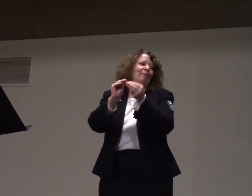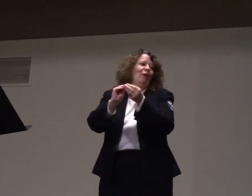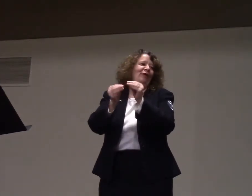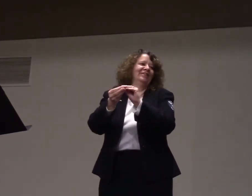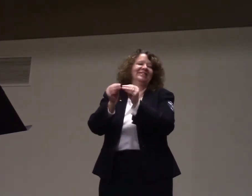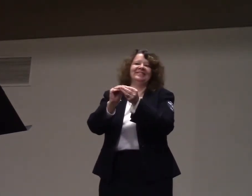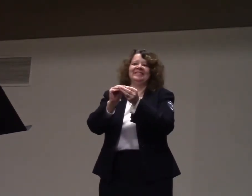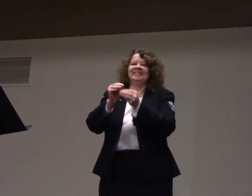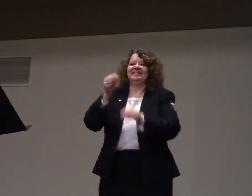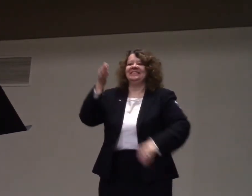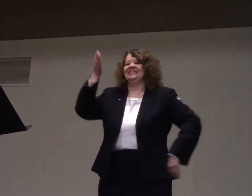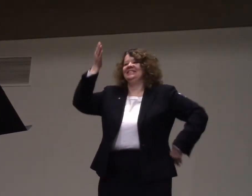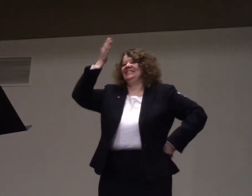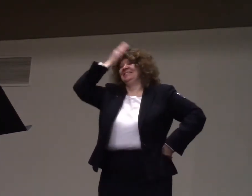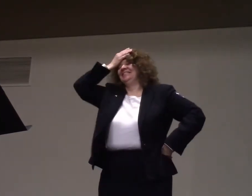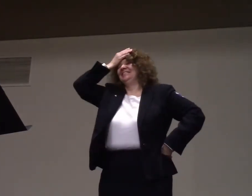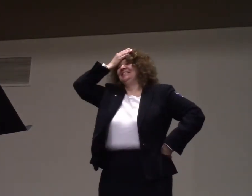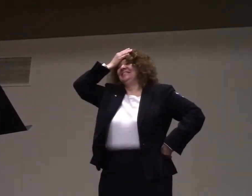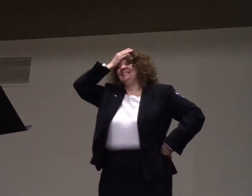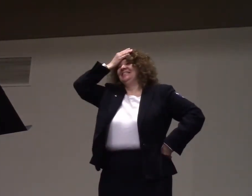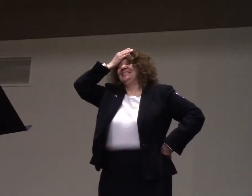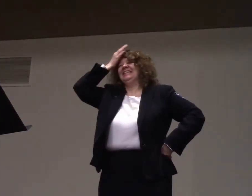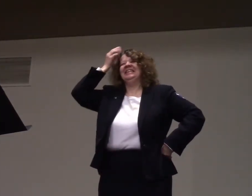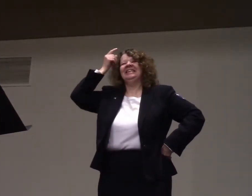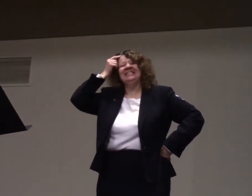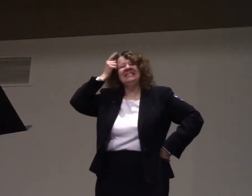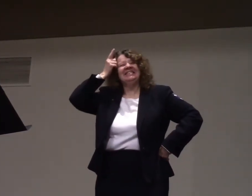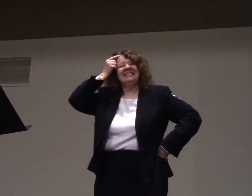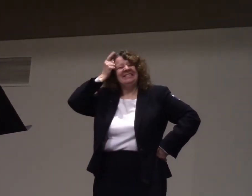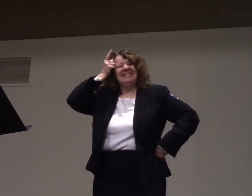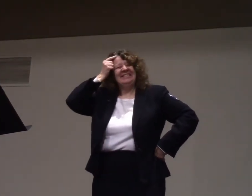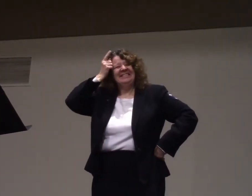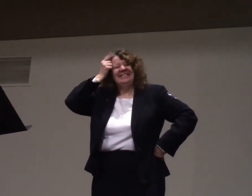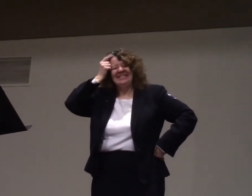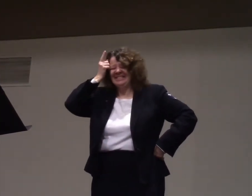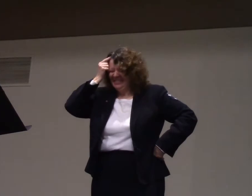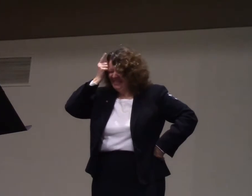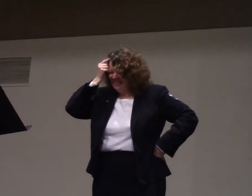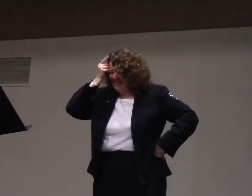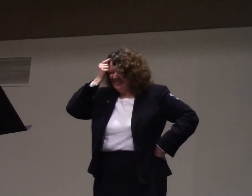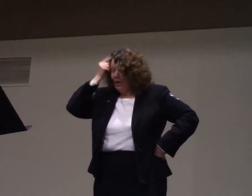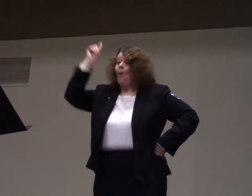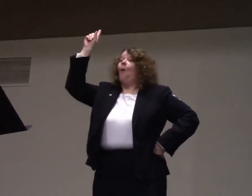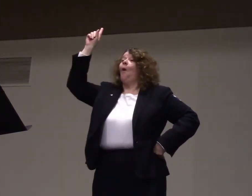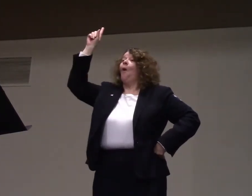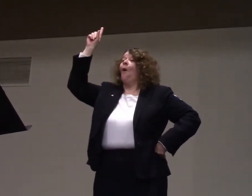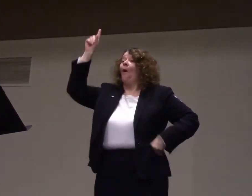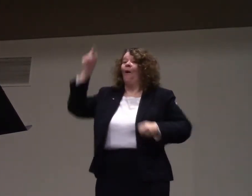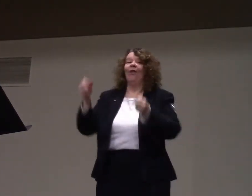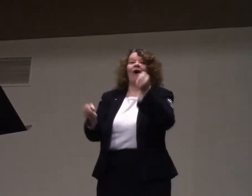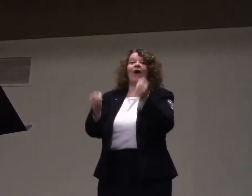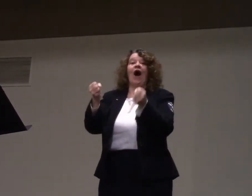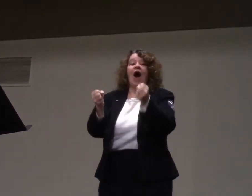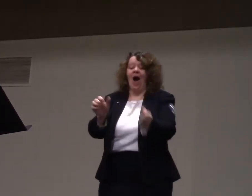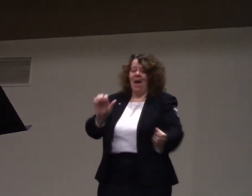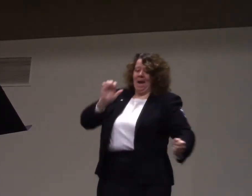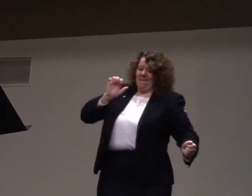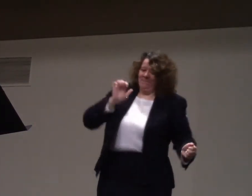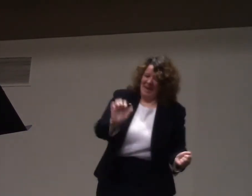So the aspirin's got the room number. What might be you? Oh, then you realized the car